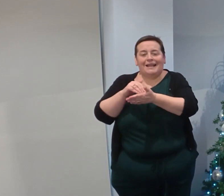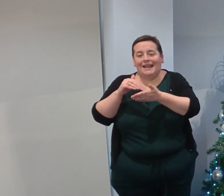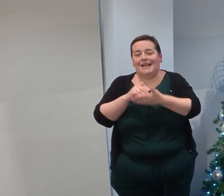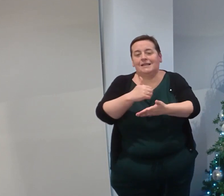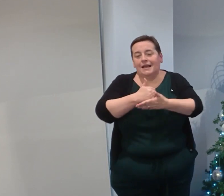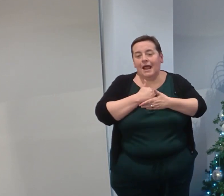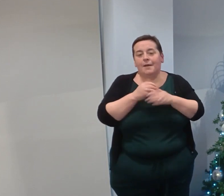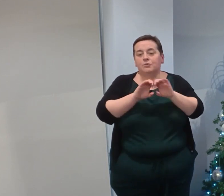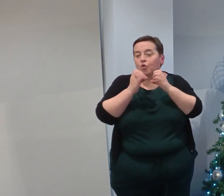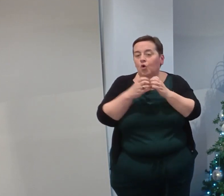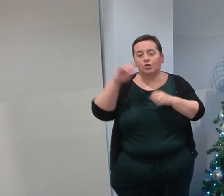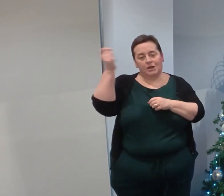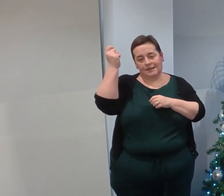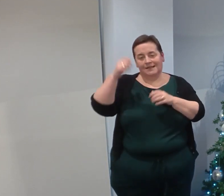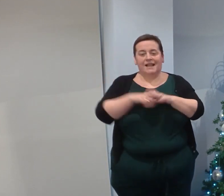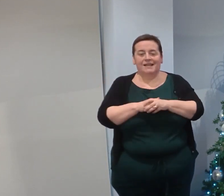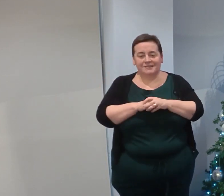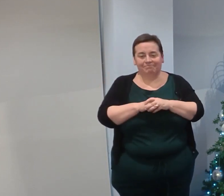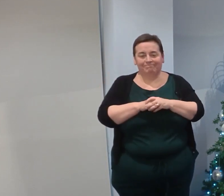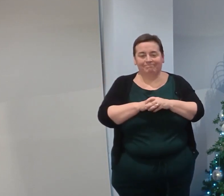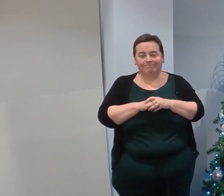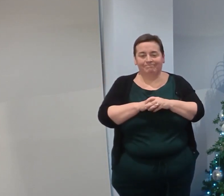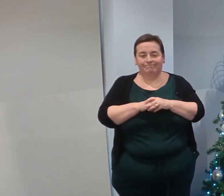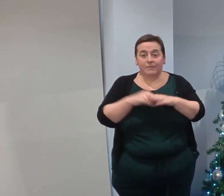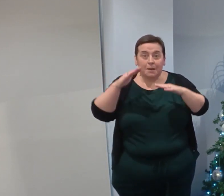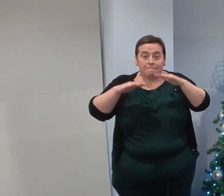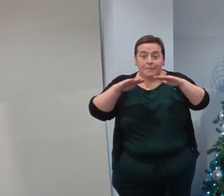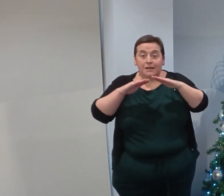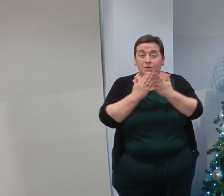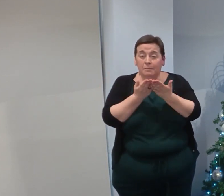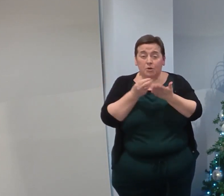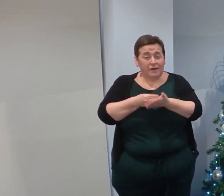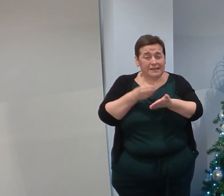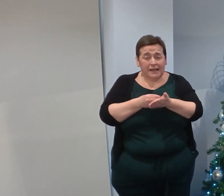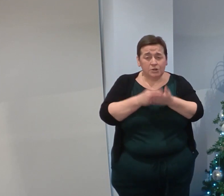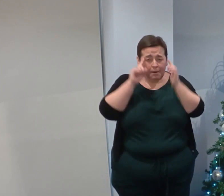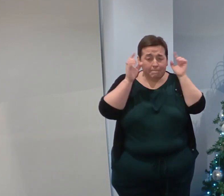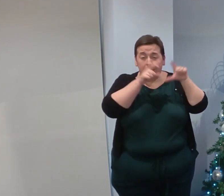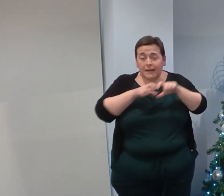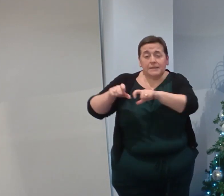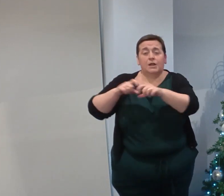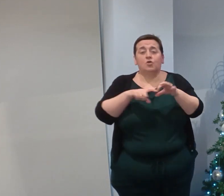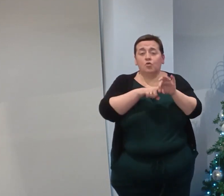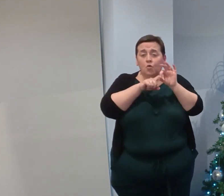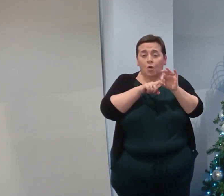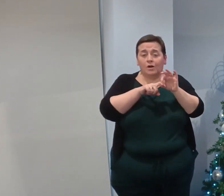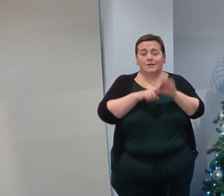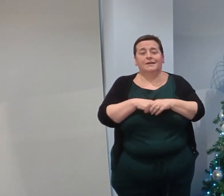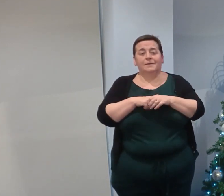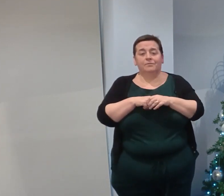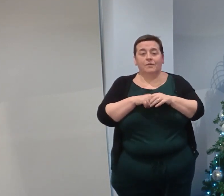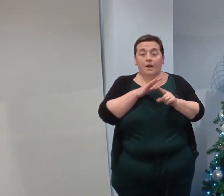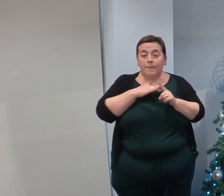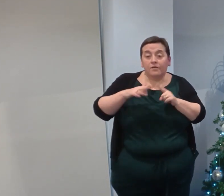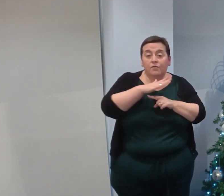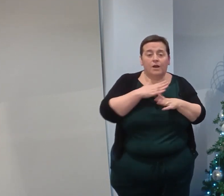greatly to making your college such a success. Balancing the books and maintaining that quality of provision and